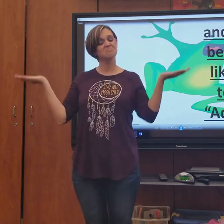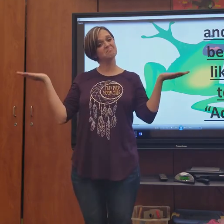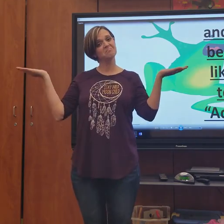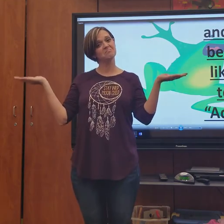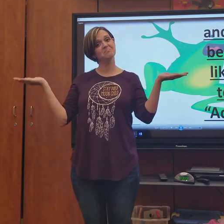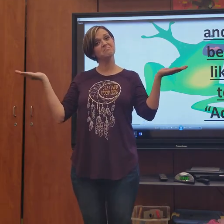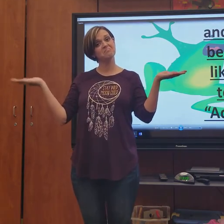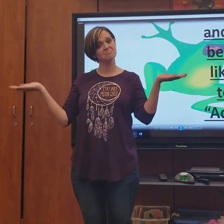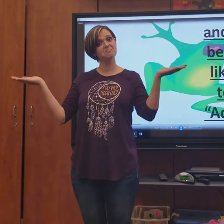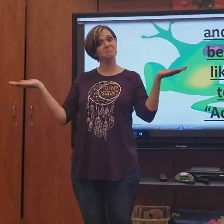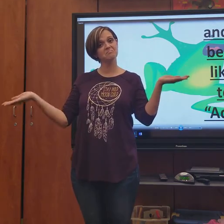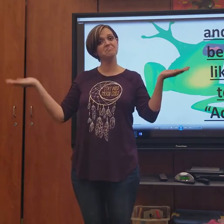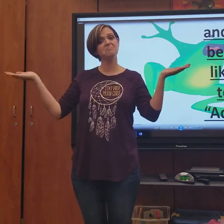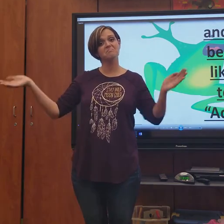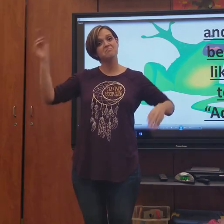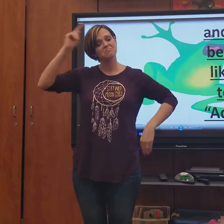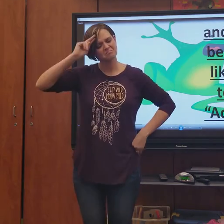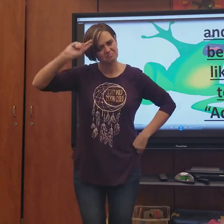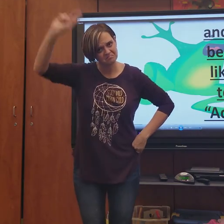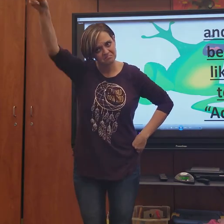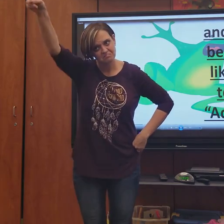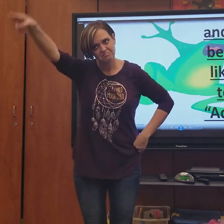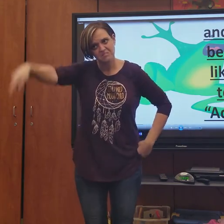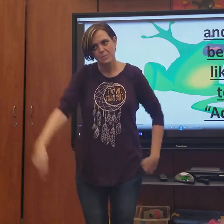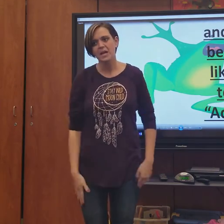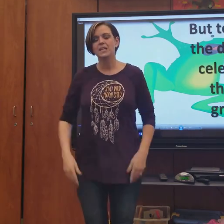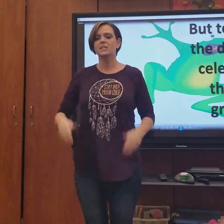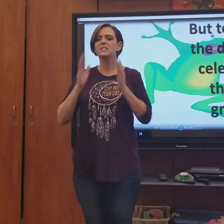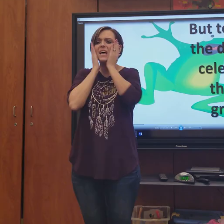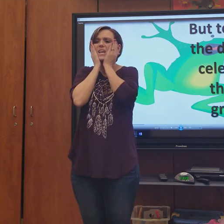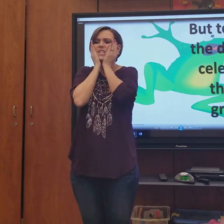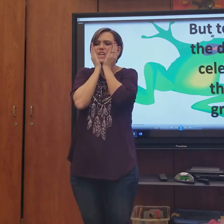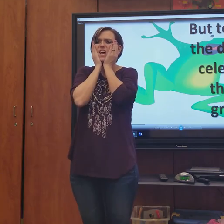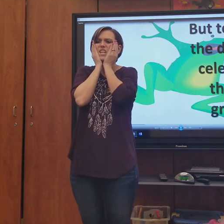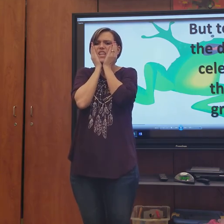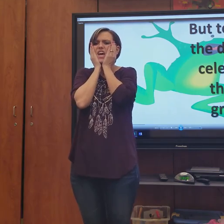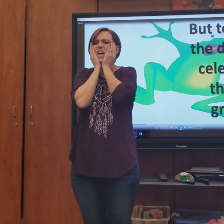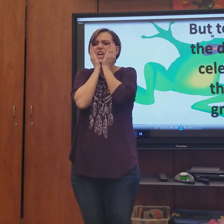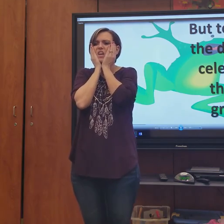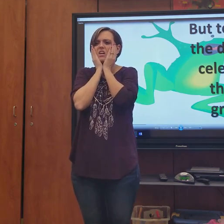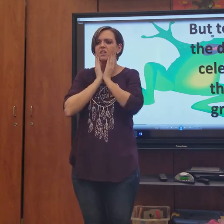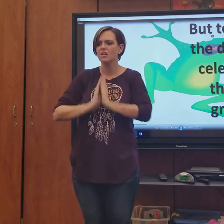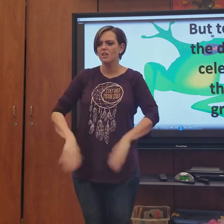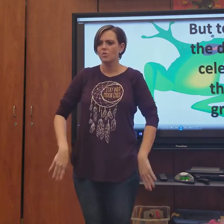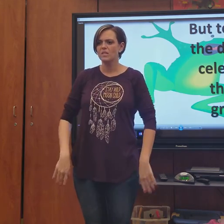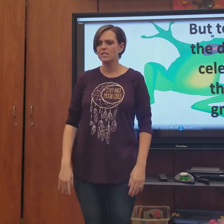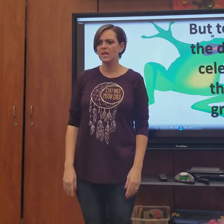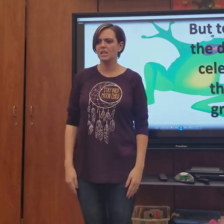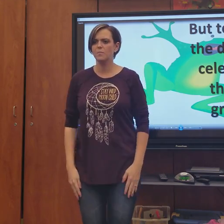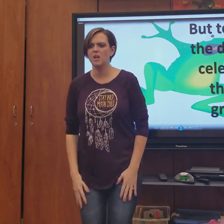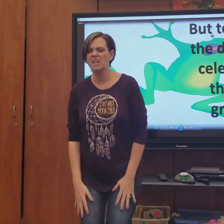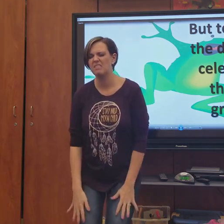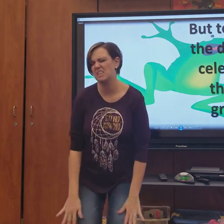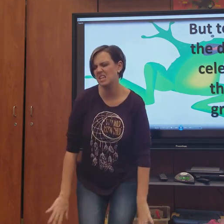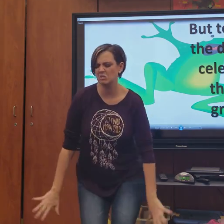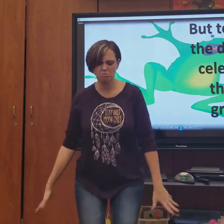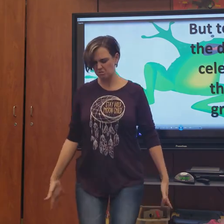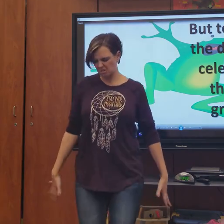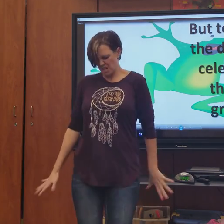maybe you'd like just to say adios But today's the day we celebrate things gross